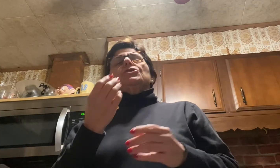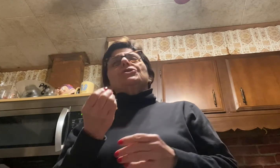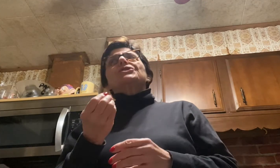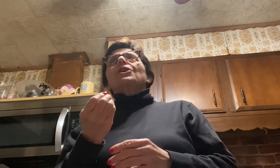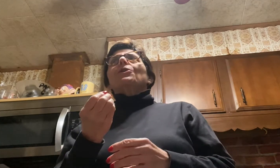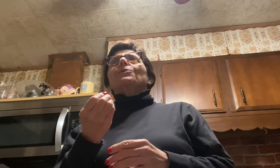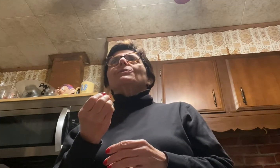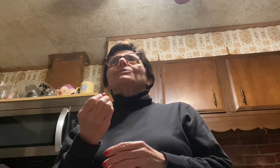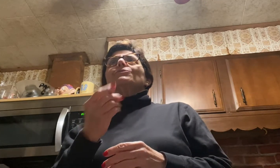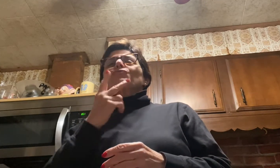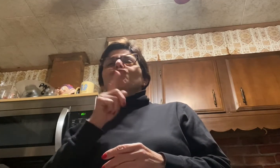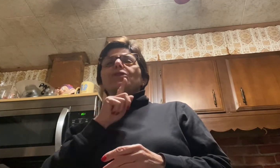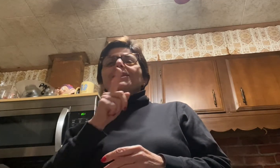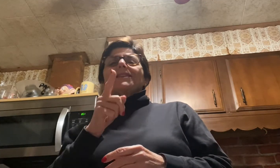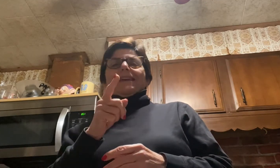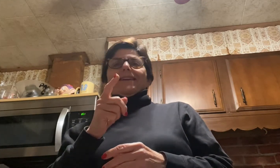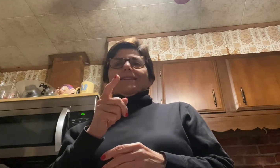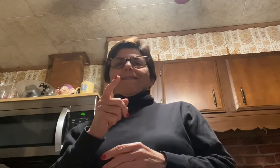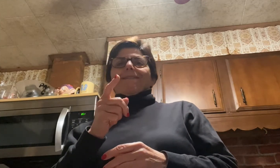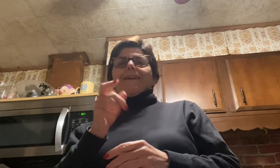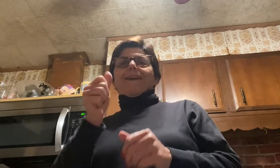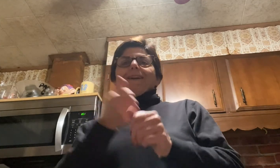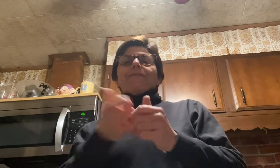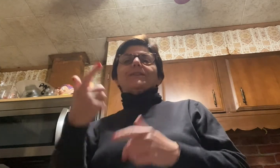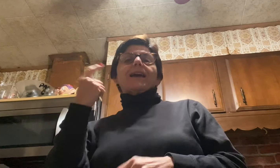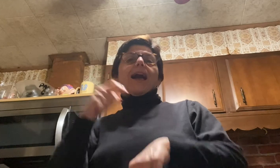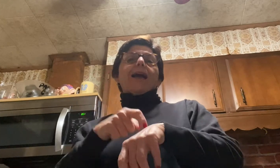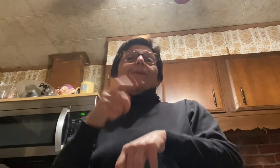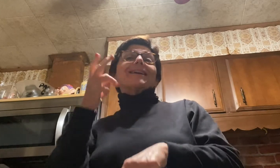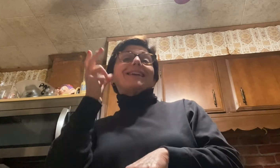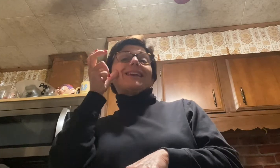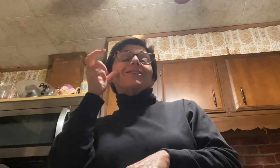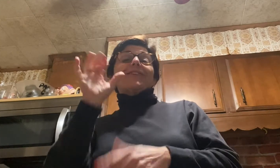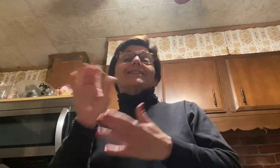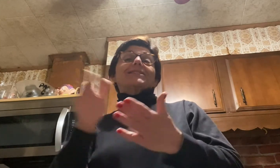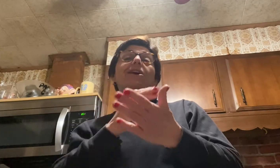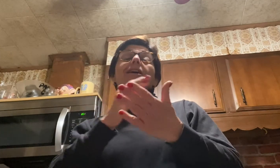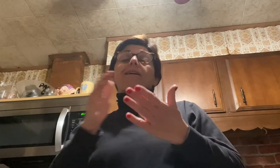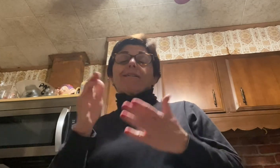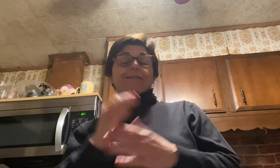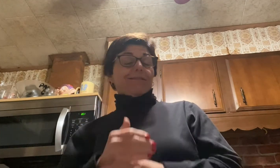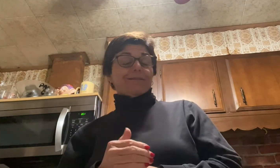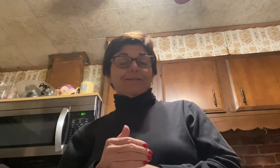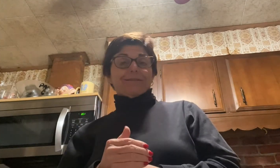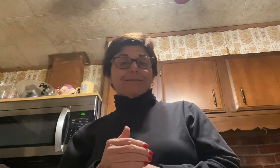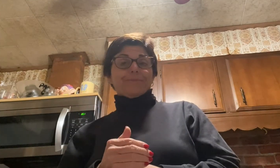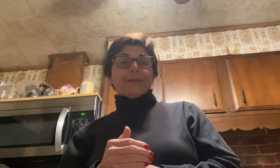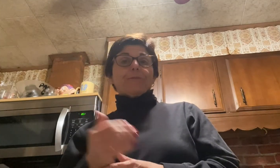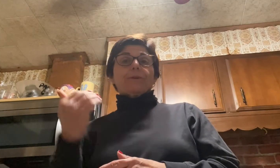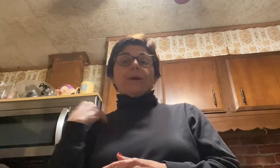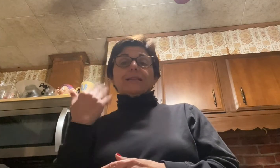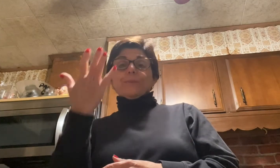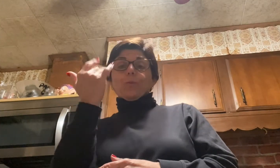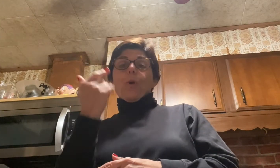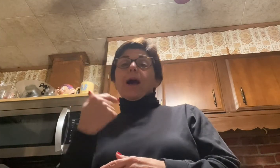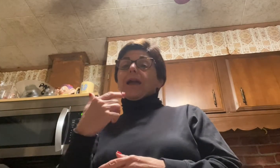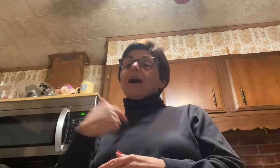So really, every time I hear that song, it reminds me why I